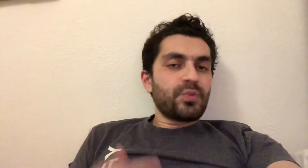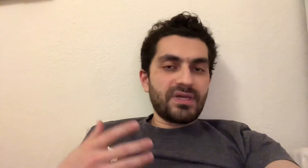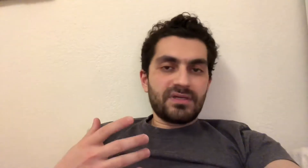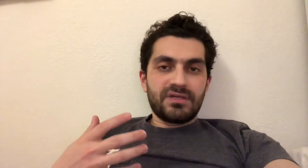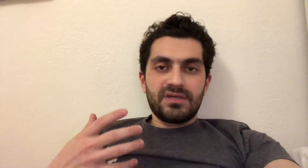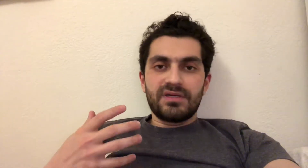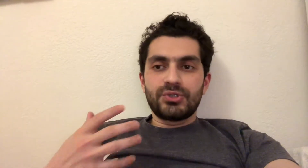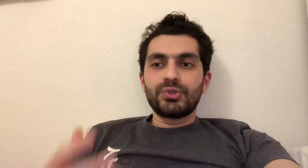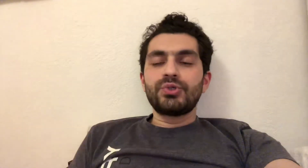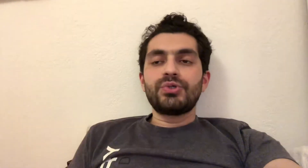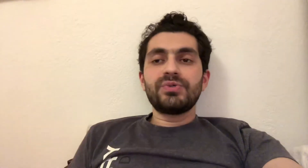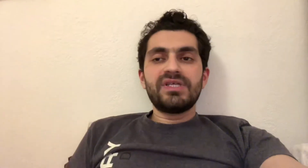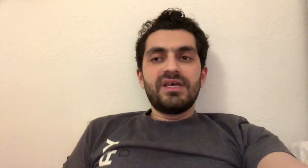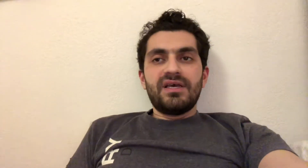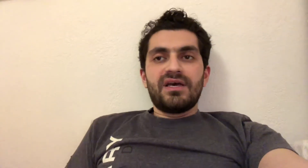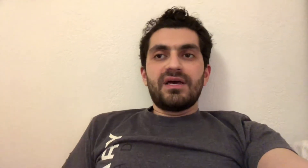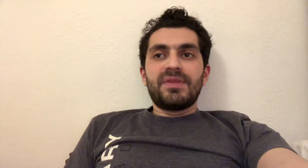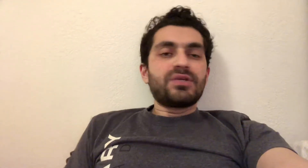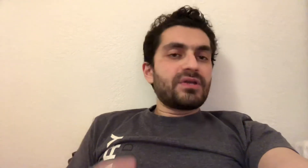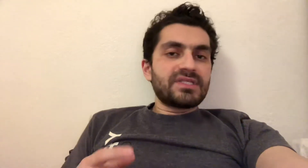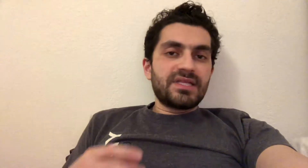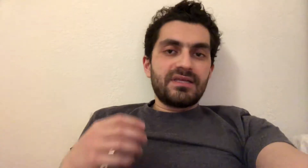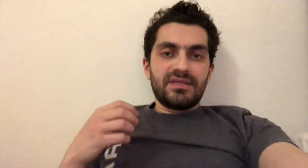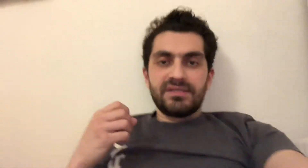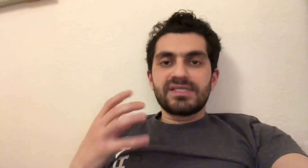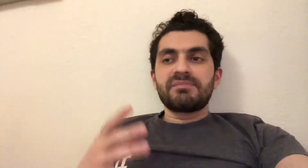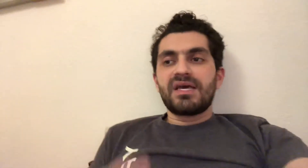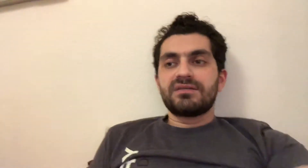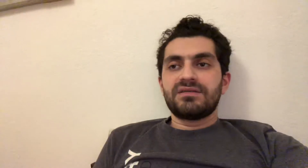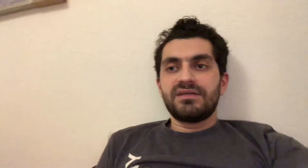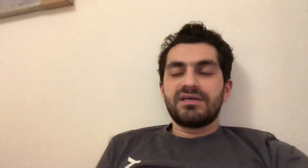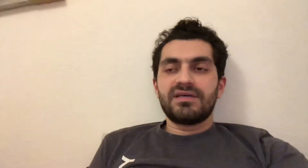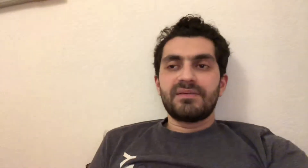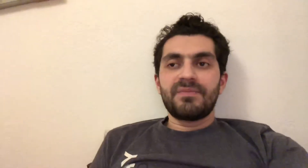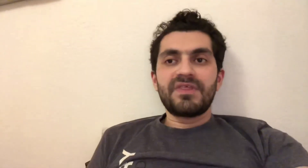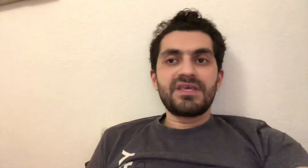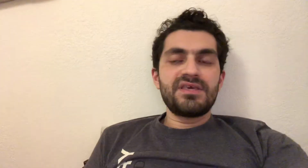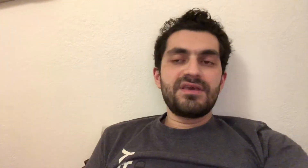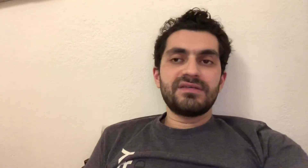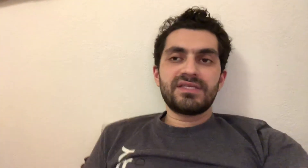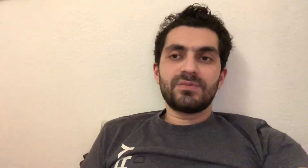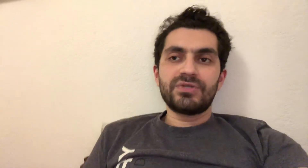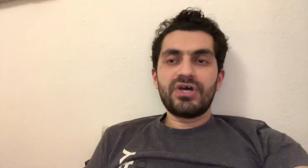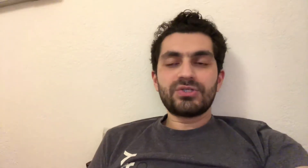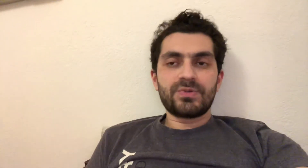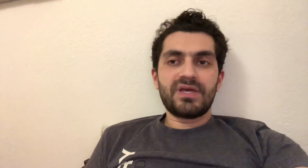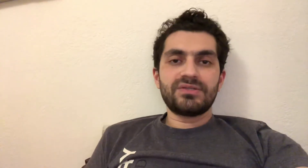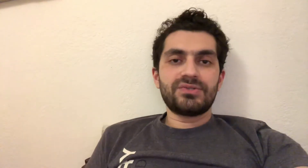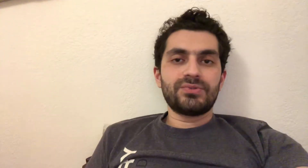one should you use? It honestly doesn't matter. The key here is that we're not trying to